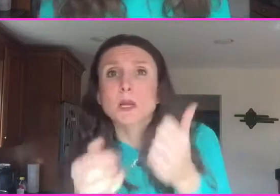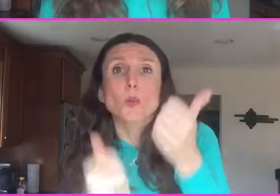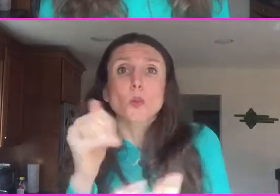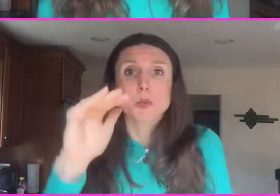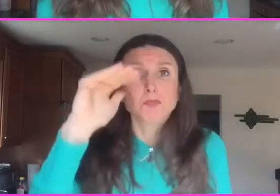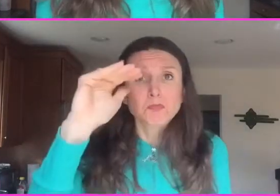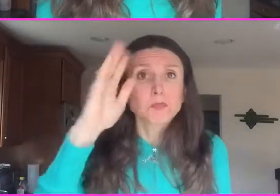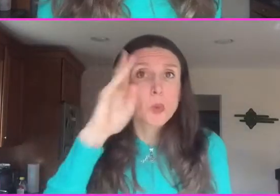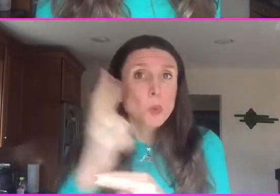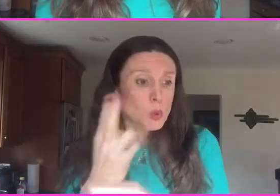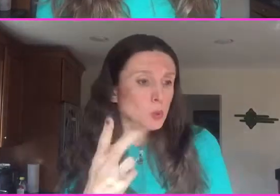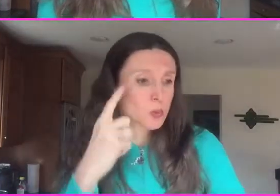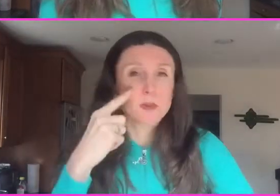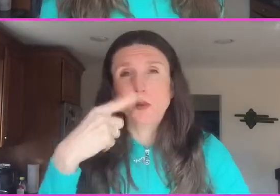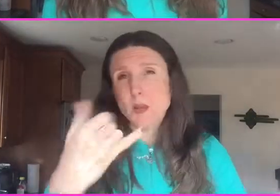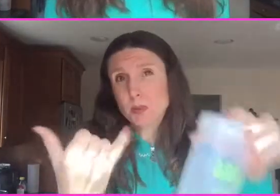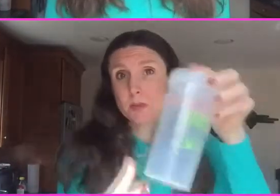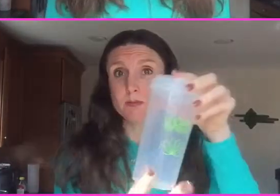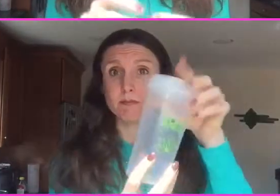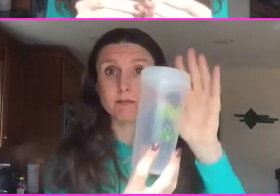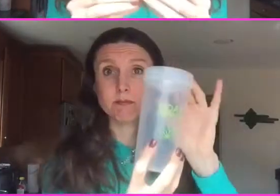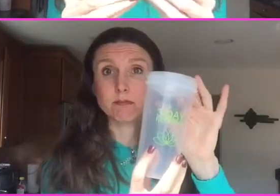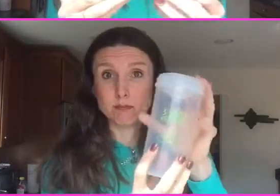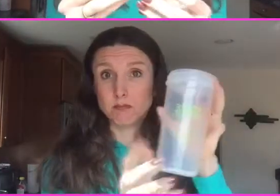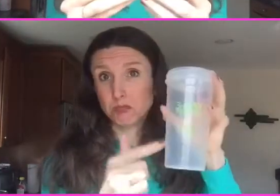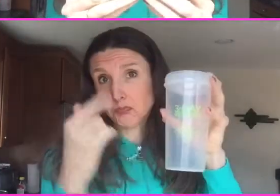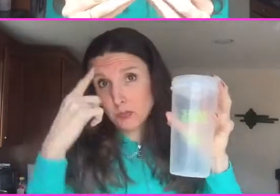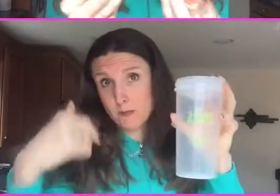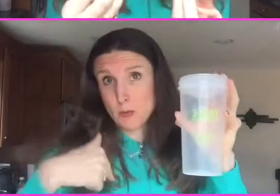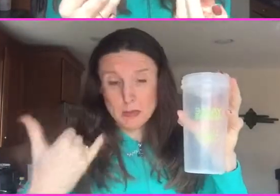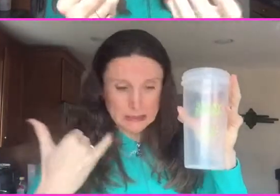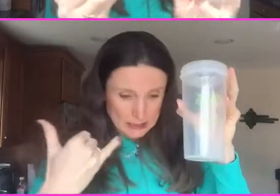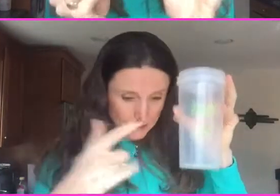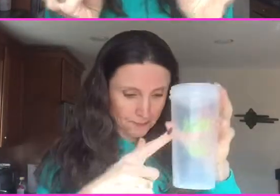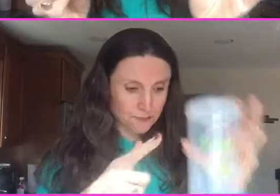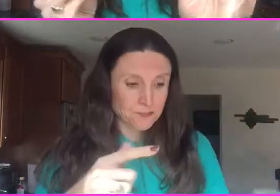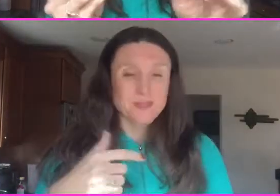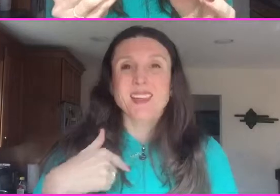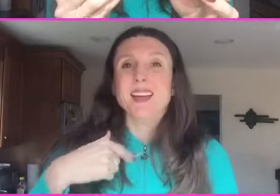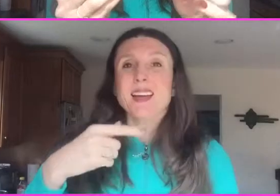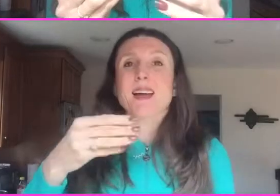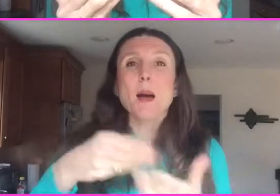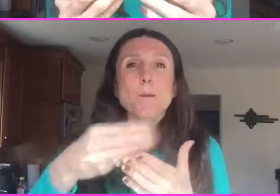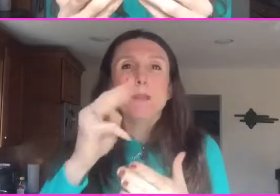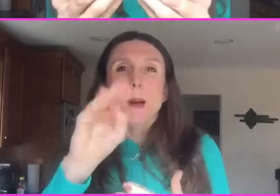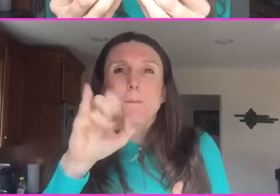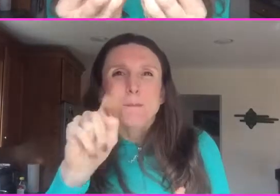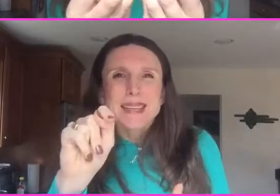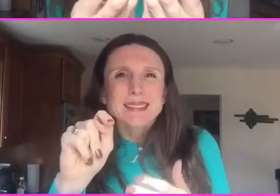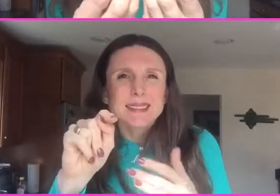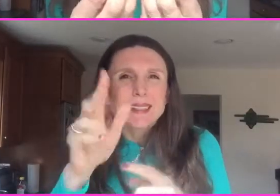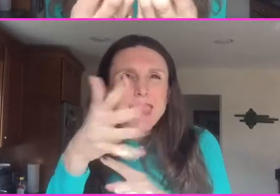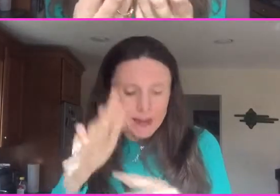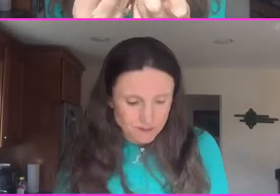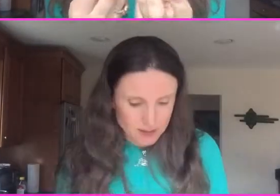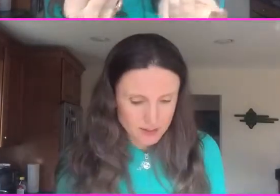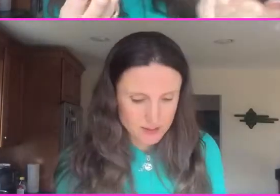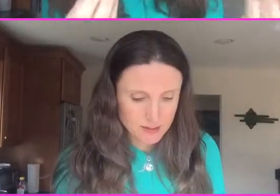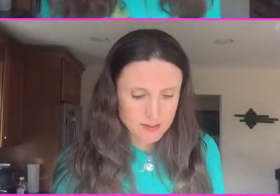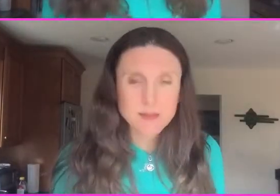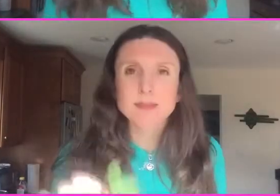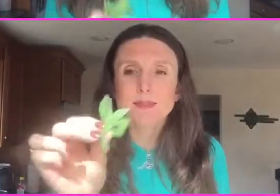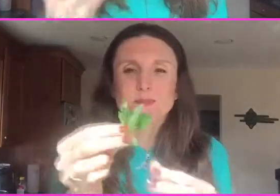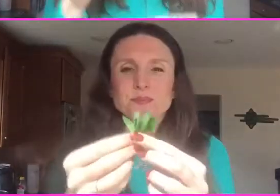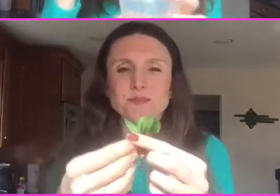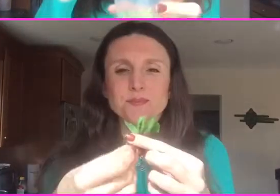that I'm gonna use. I get mint, mint leaves from the store. So I'll buy like a little package of them and I'll just leave them like thick like